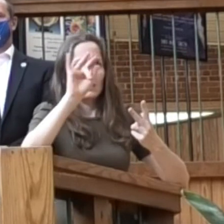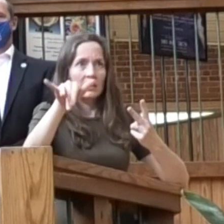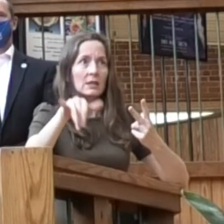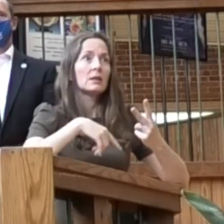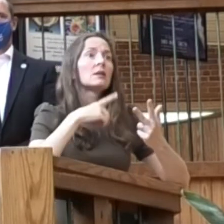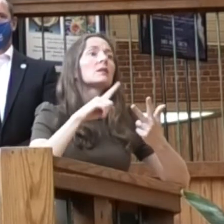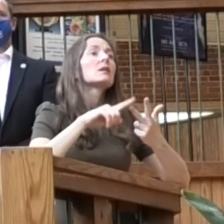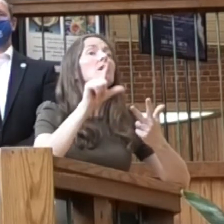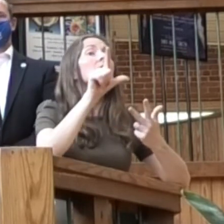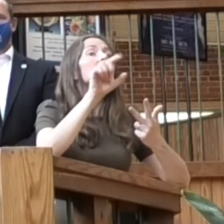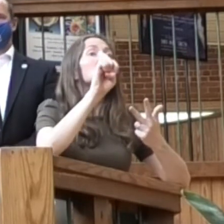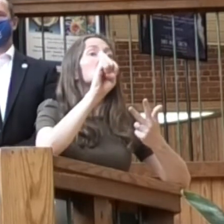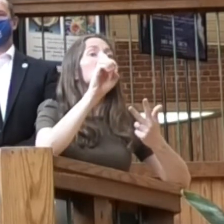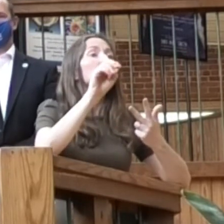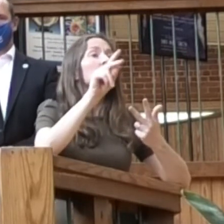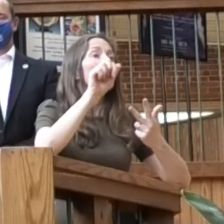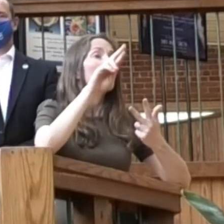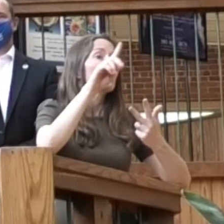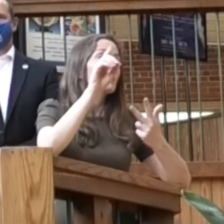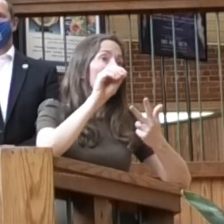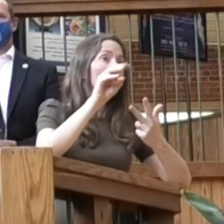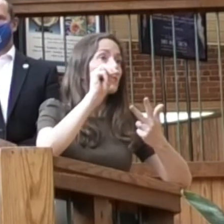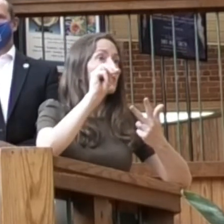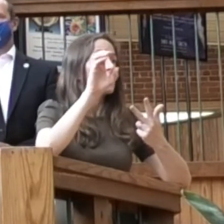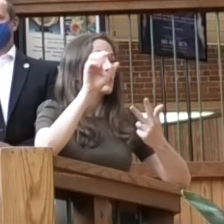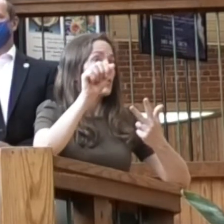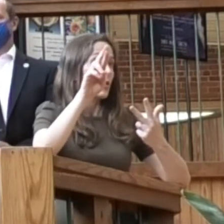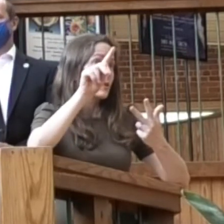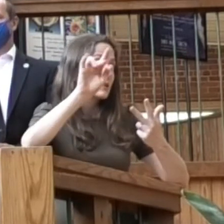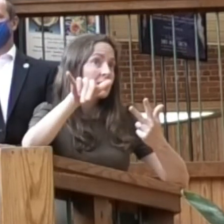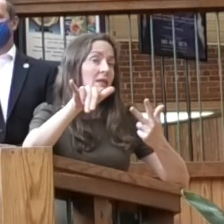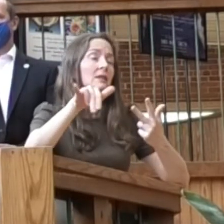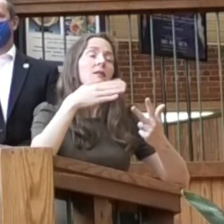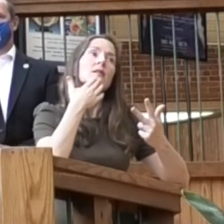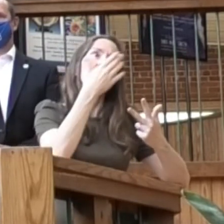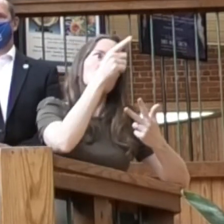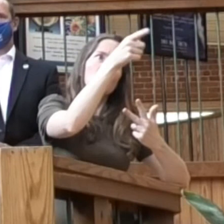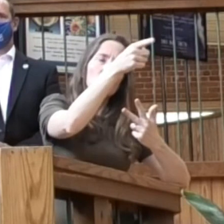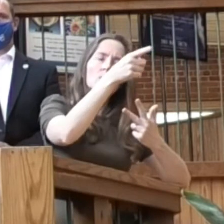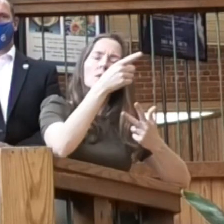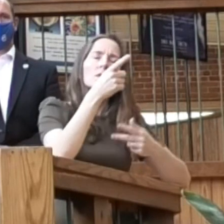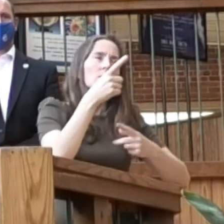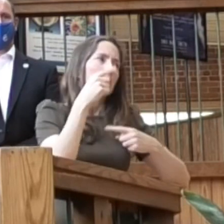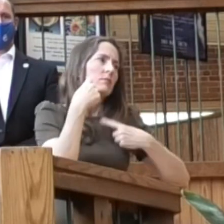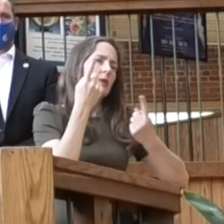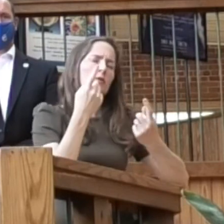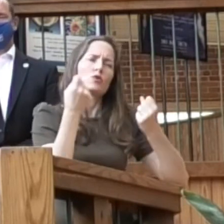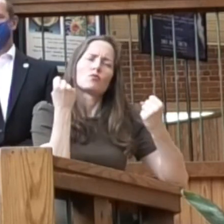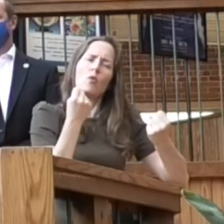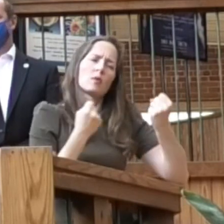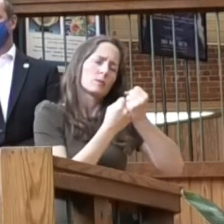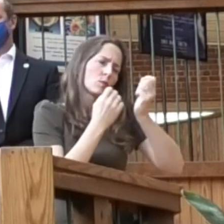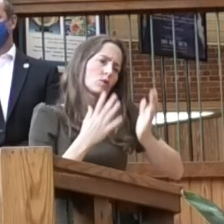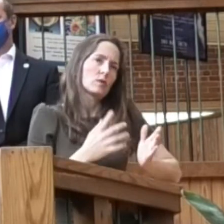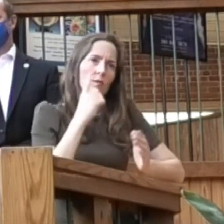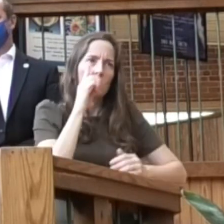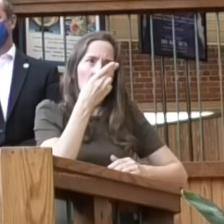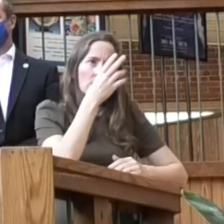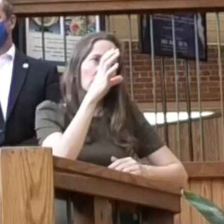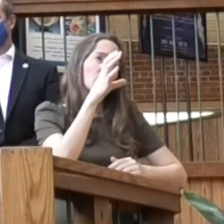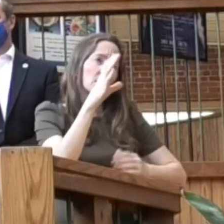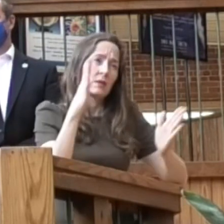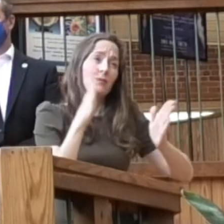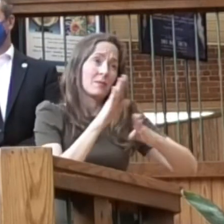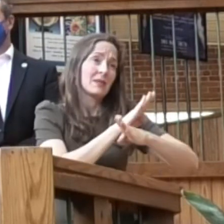is here. They have been strong partners to support our business community. Thank you, Leonardo. And please continue to invest in our small